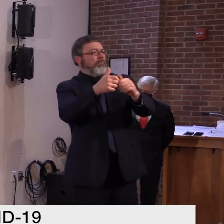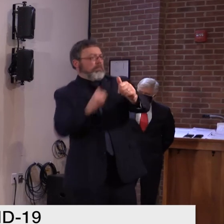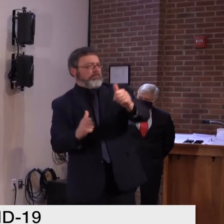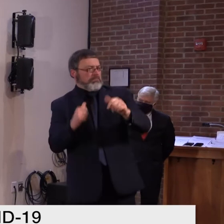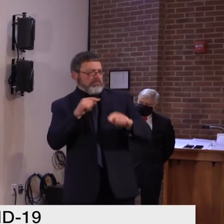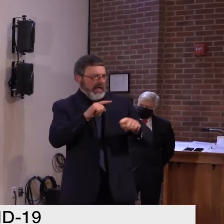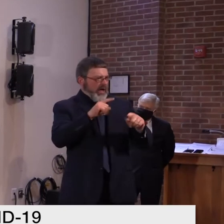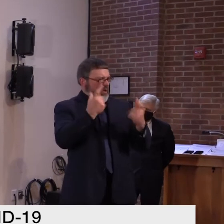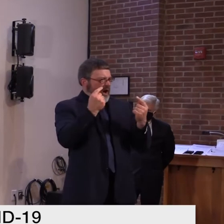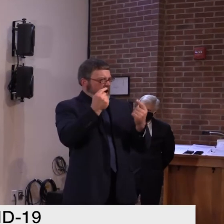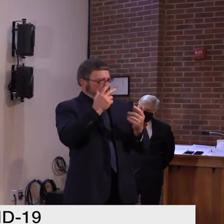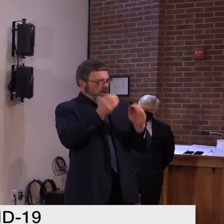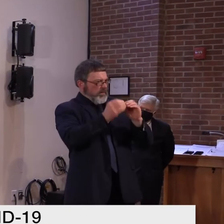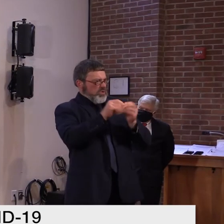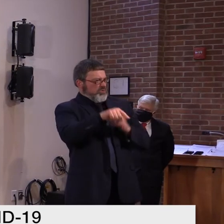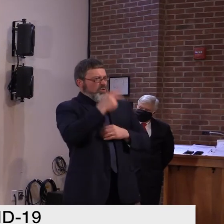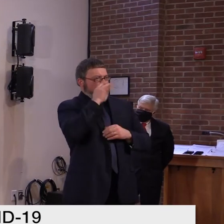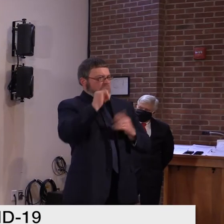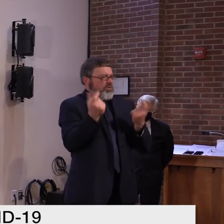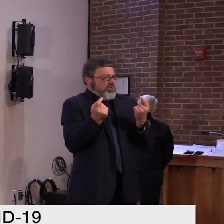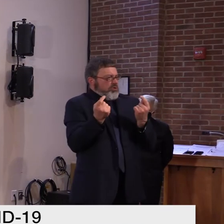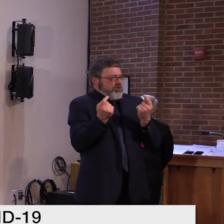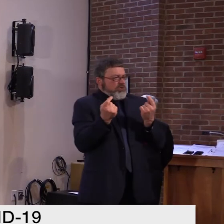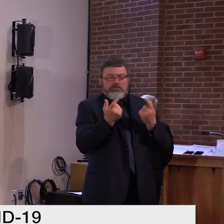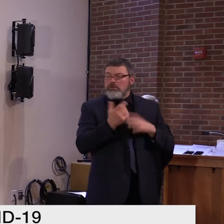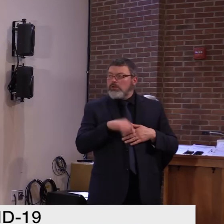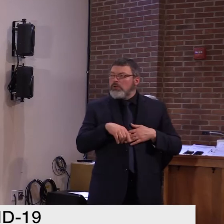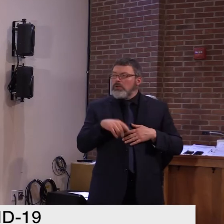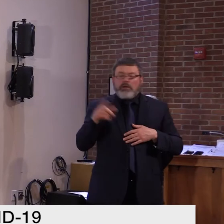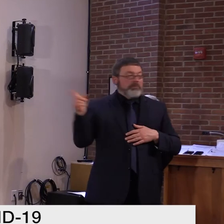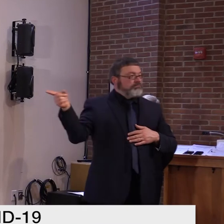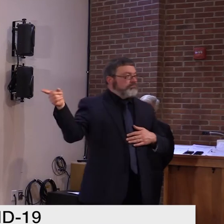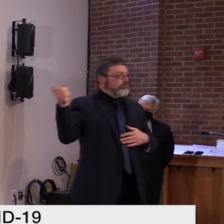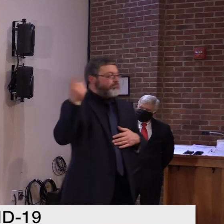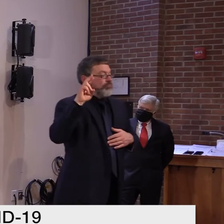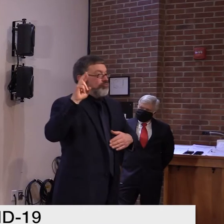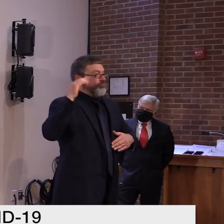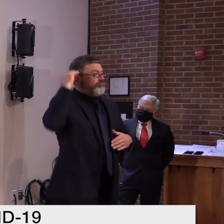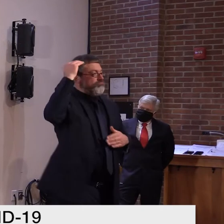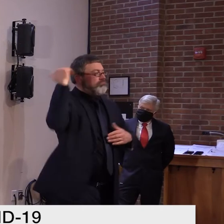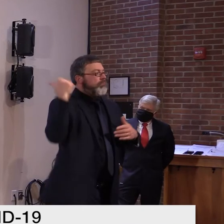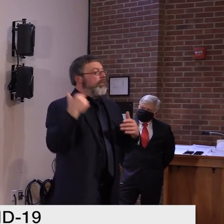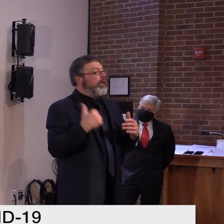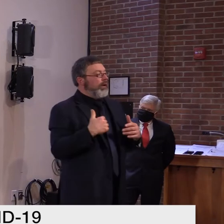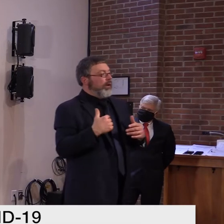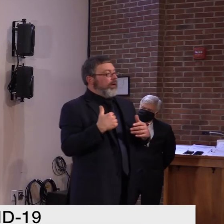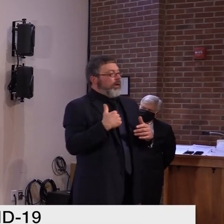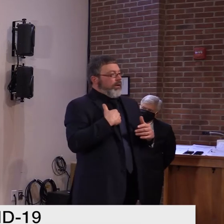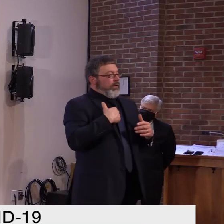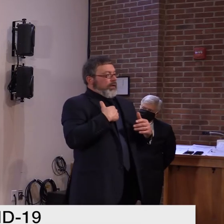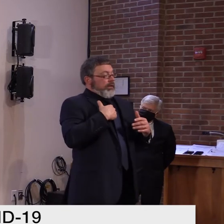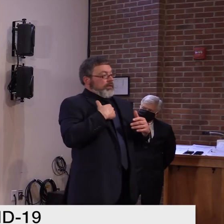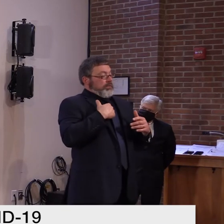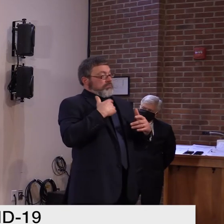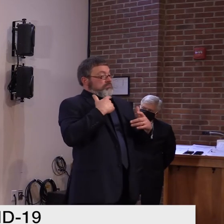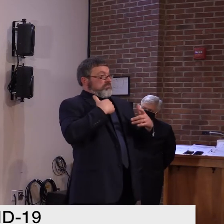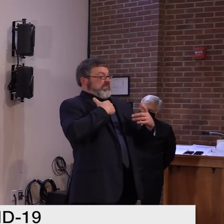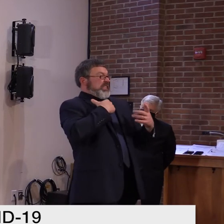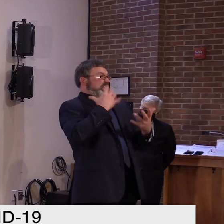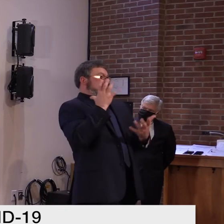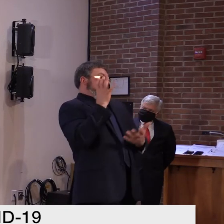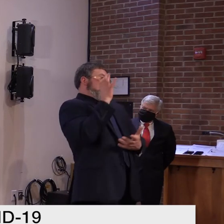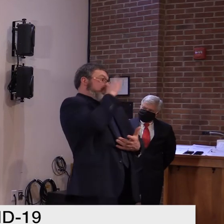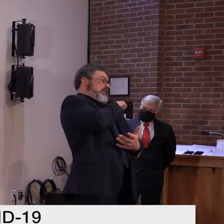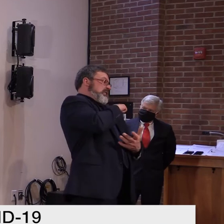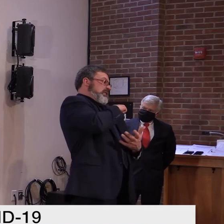Yeah, we've looked at this, uh, long and hard, and, uh, our original estimate was that the standard contact